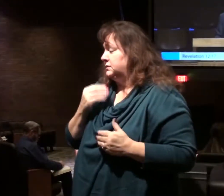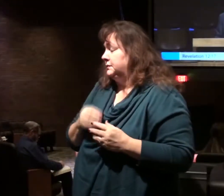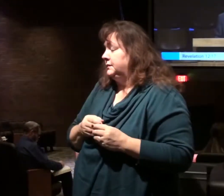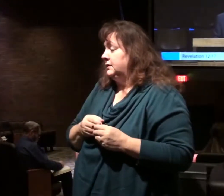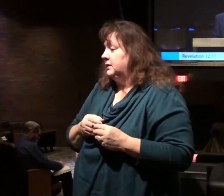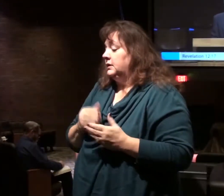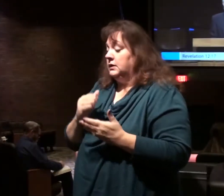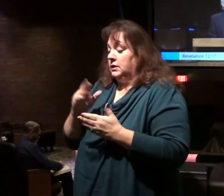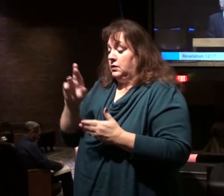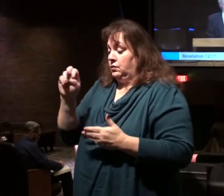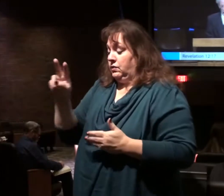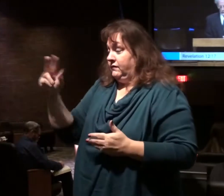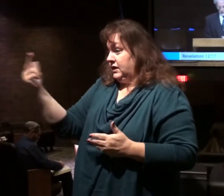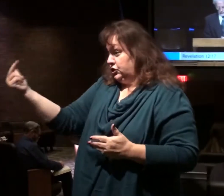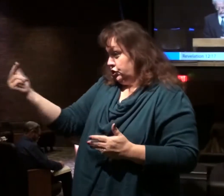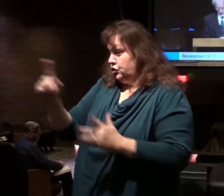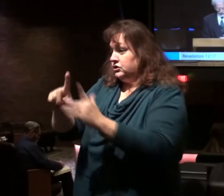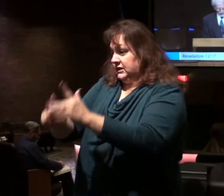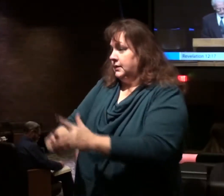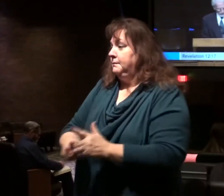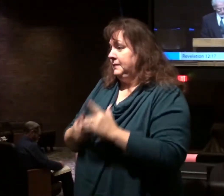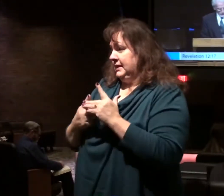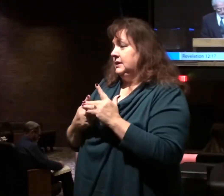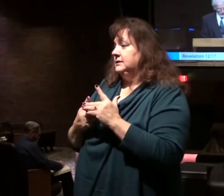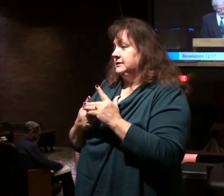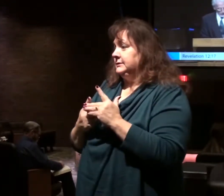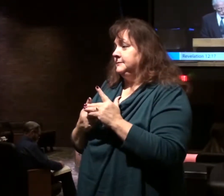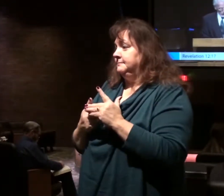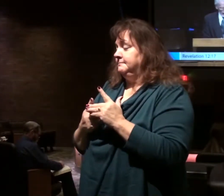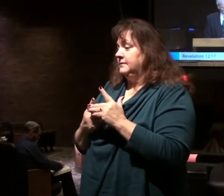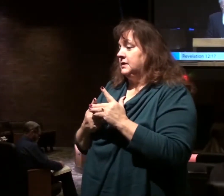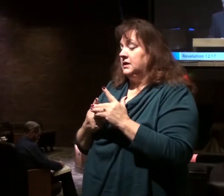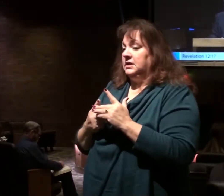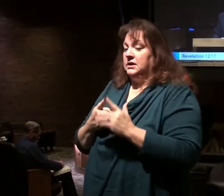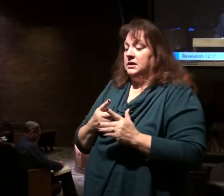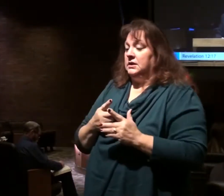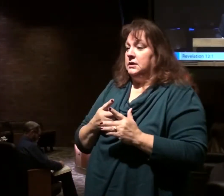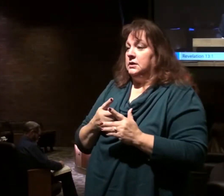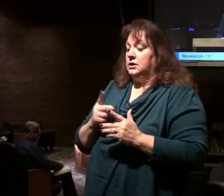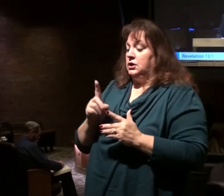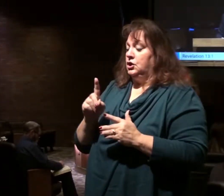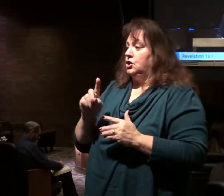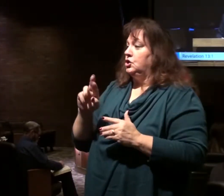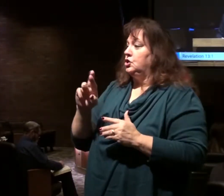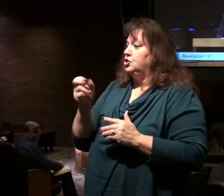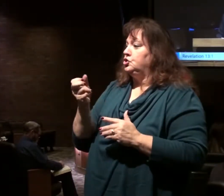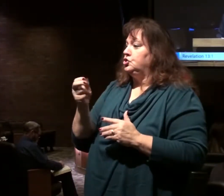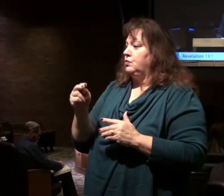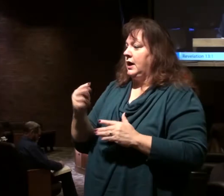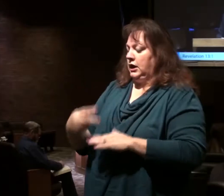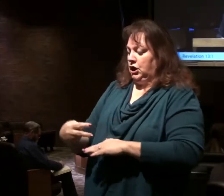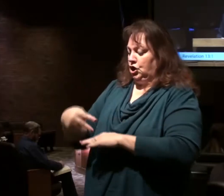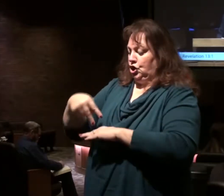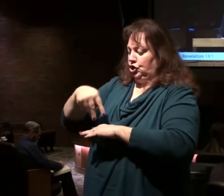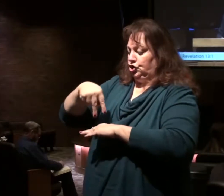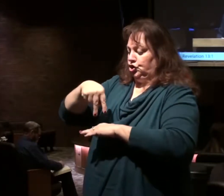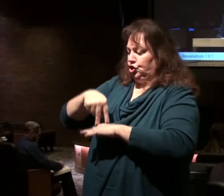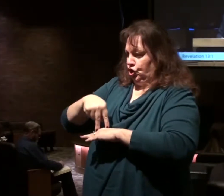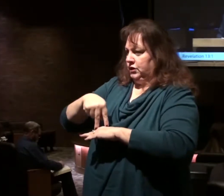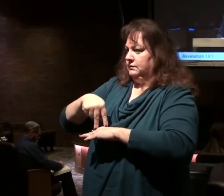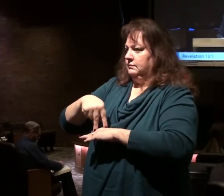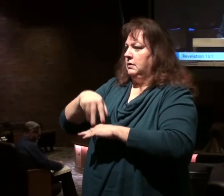Chapter 13 opens. The dragon stood on the sand of the seashore.